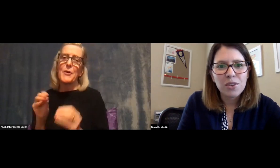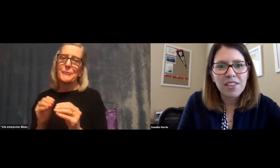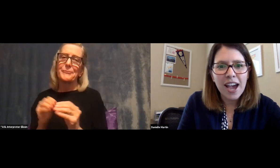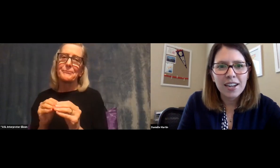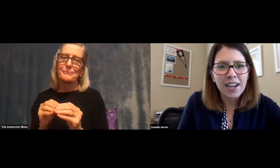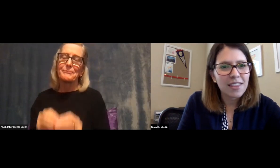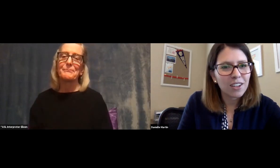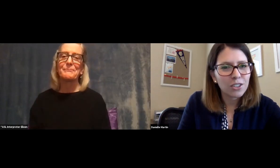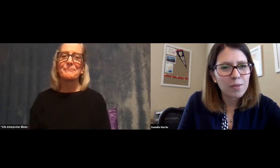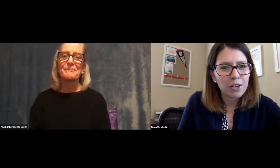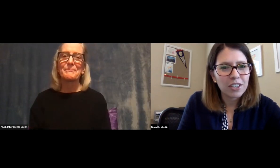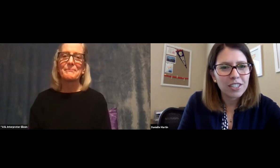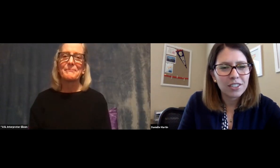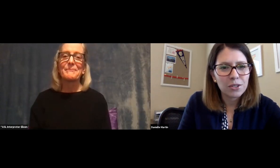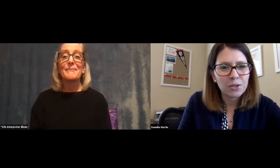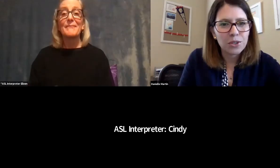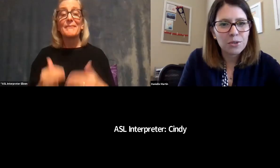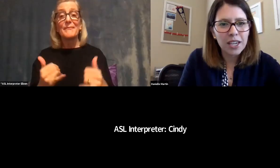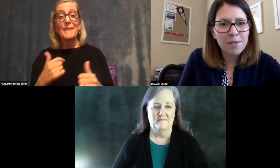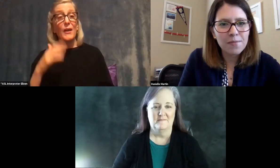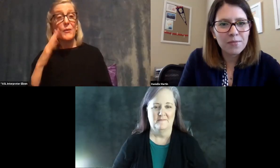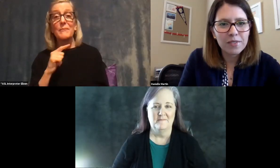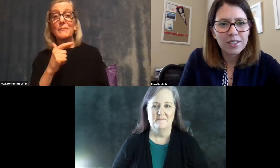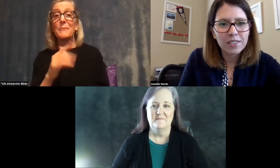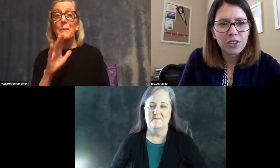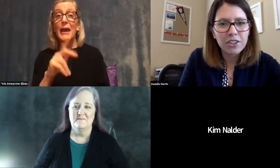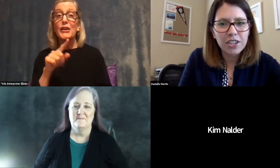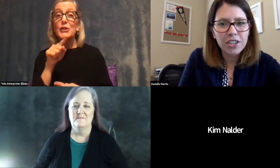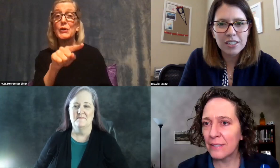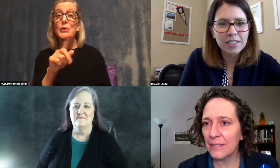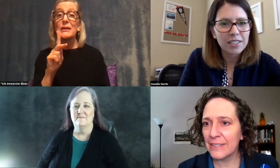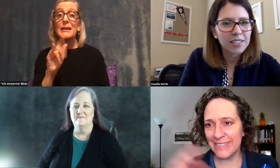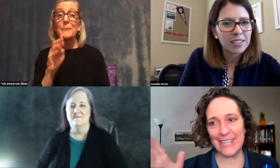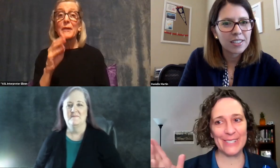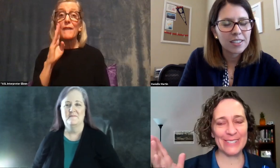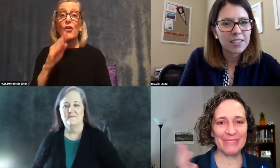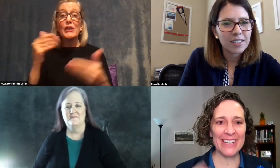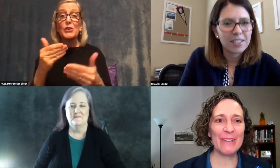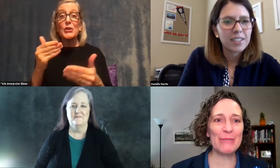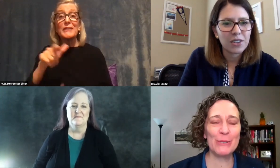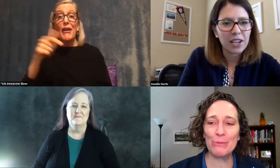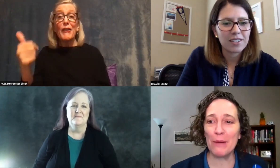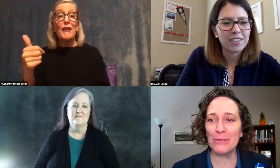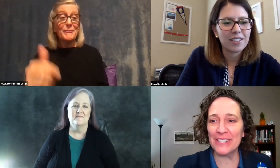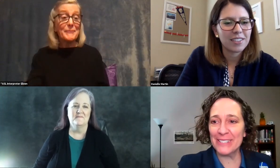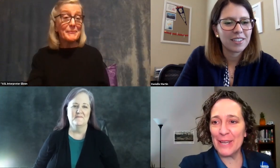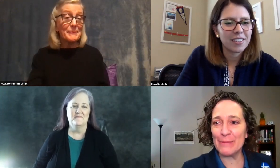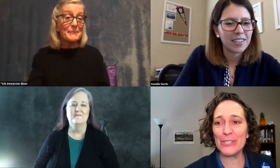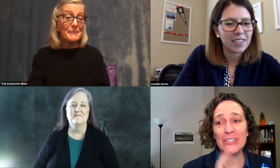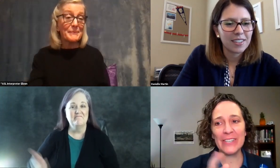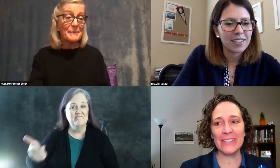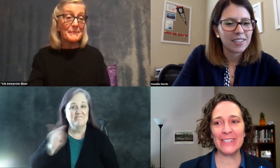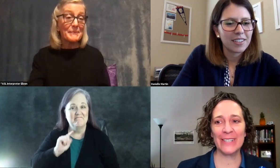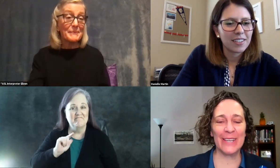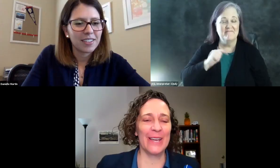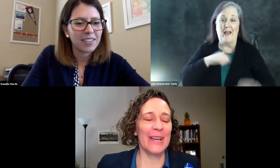So with that, I think I'll turn back over to you, Ken, for introductions. Yes, and I will do it properly this time.